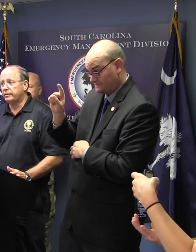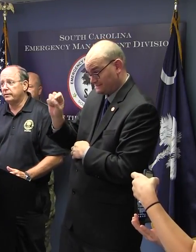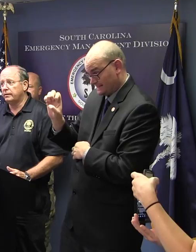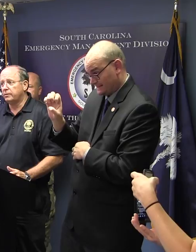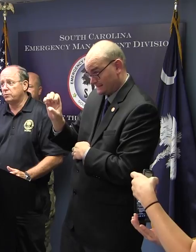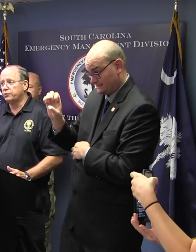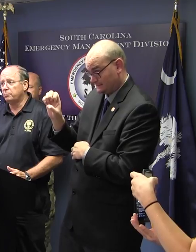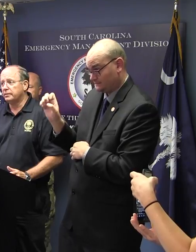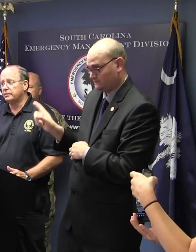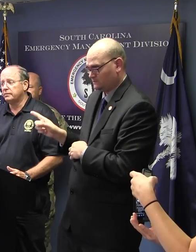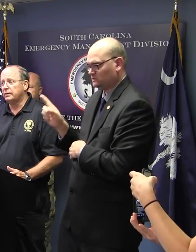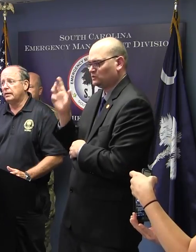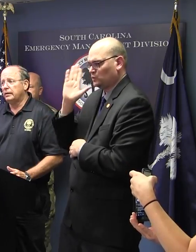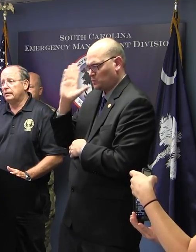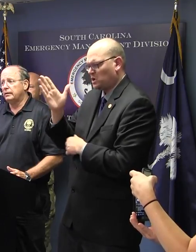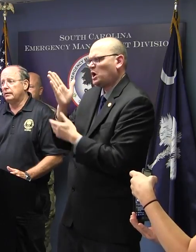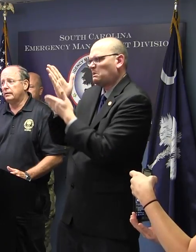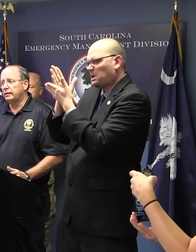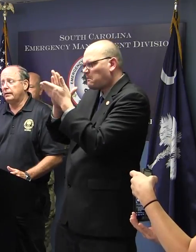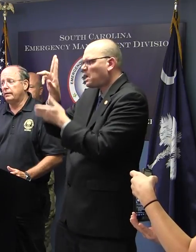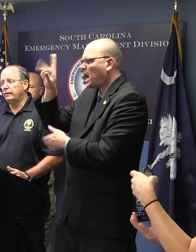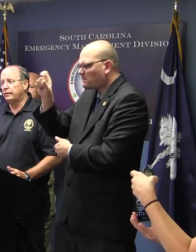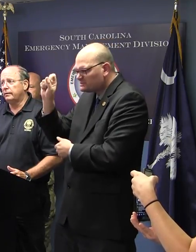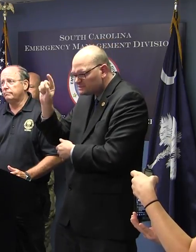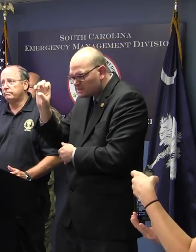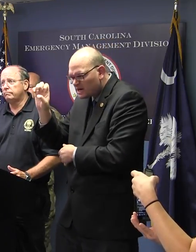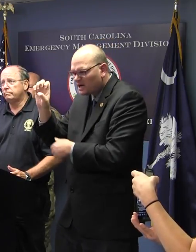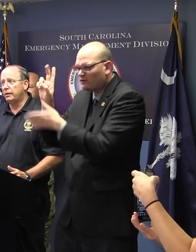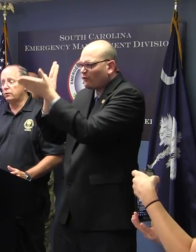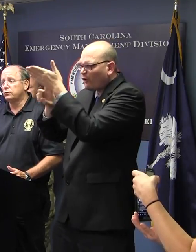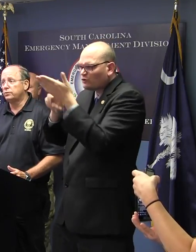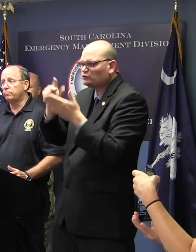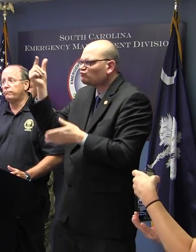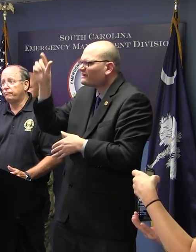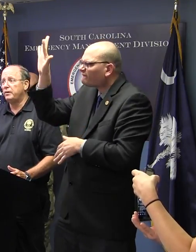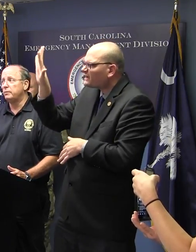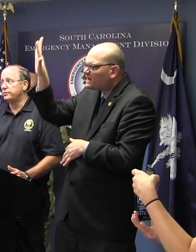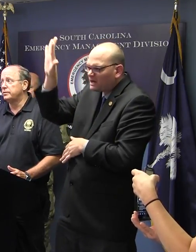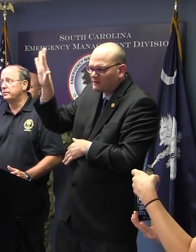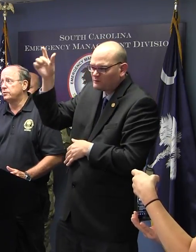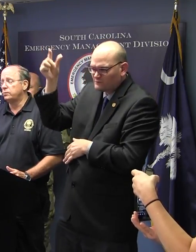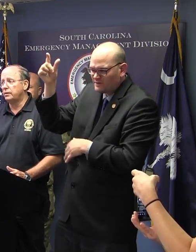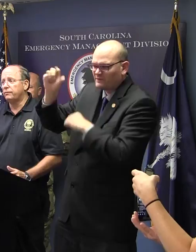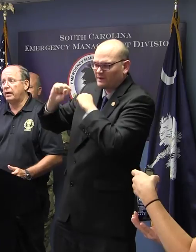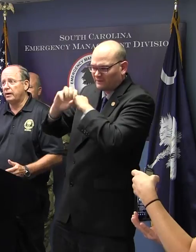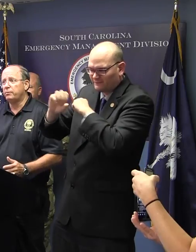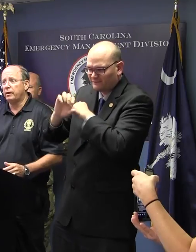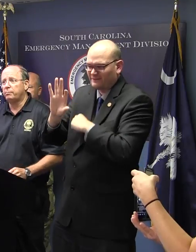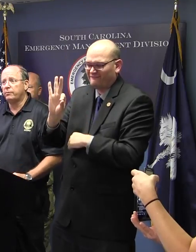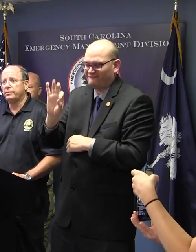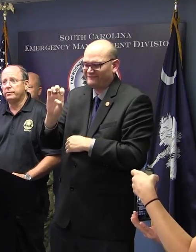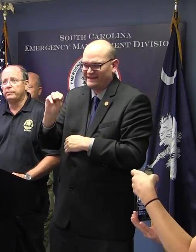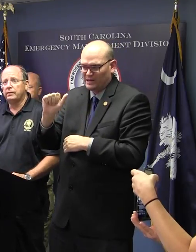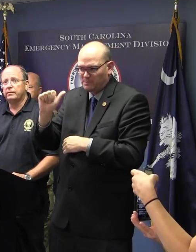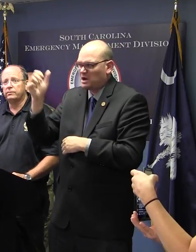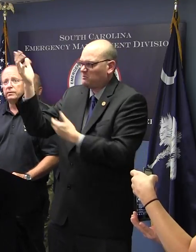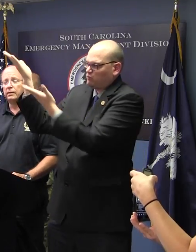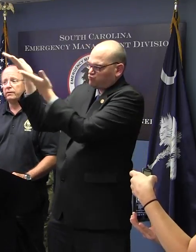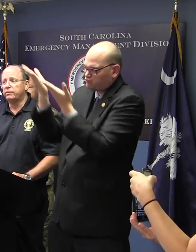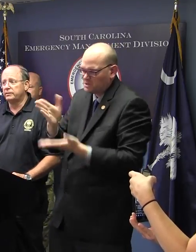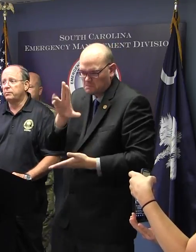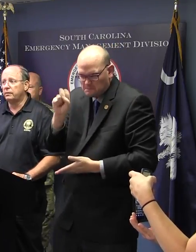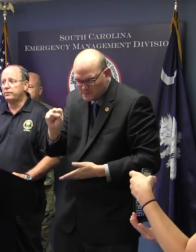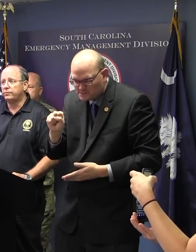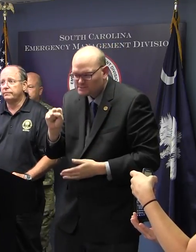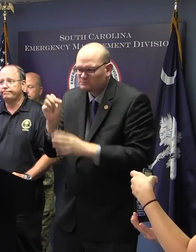contracted commercial buses and also some FEMA assistance. So it's kind of a hybrid operation. So